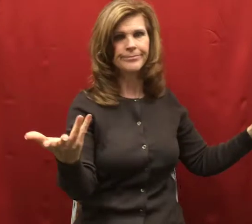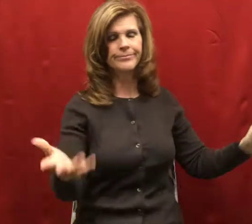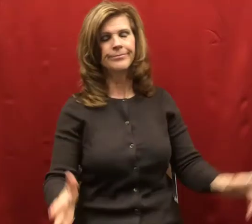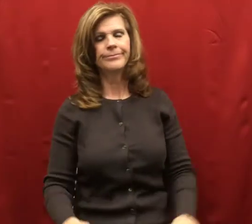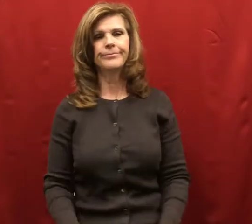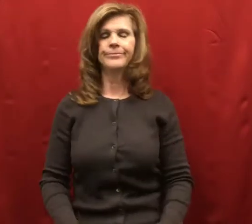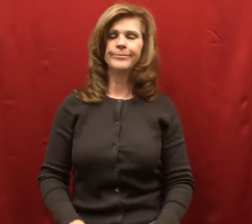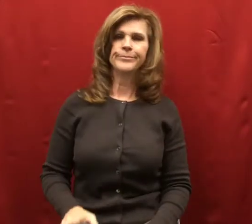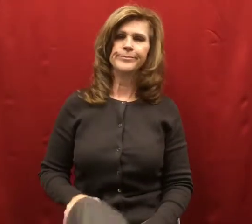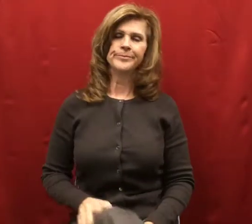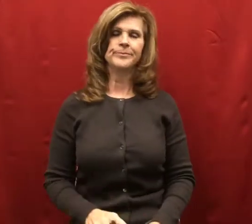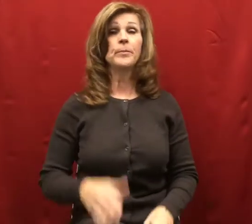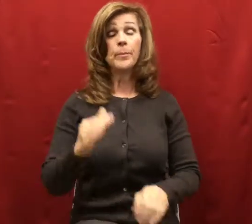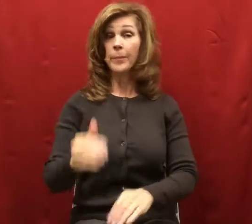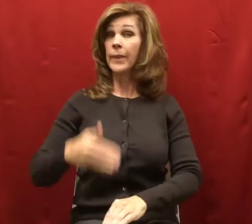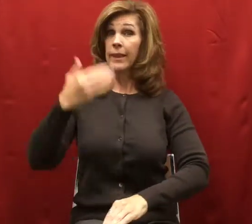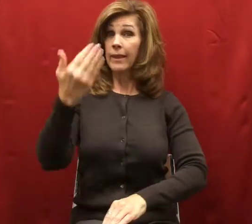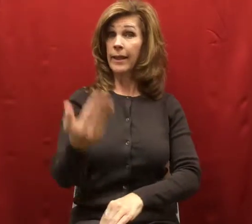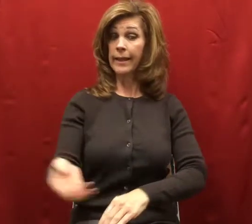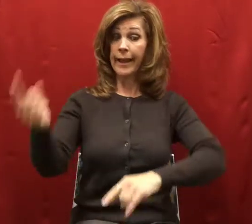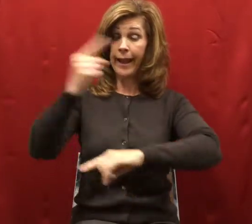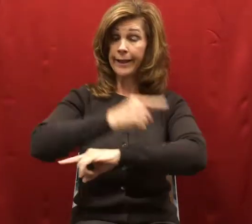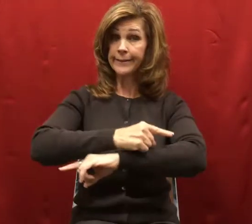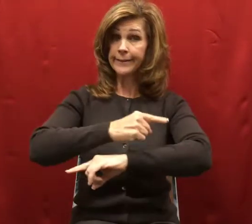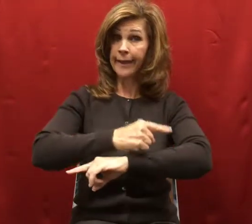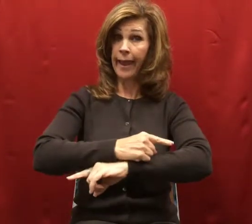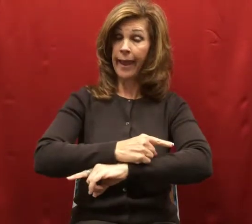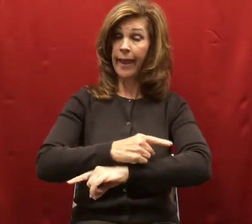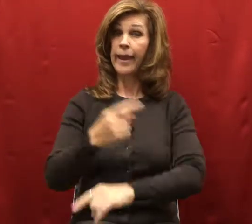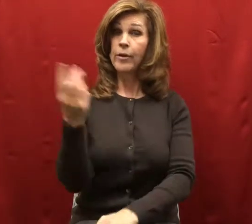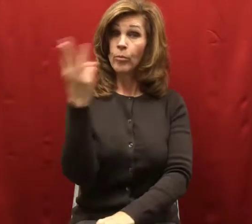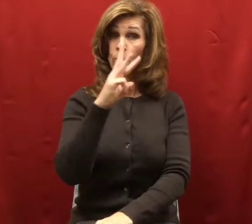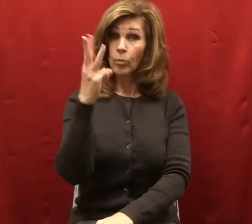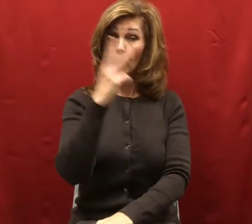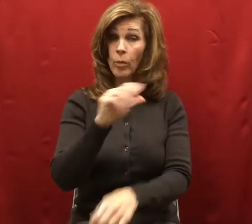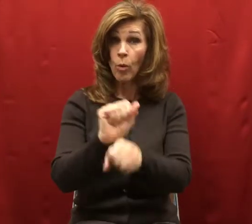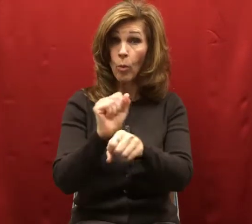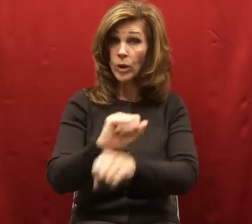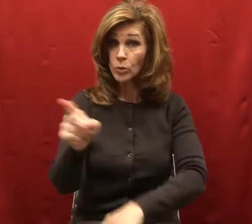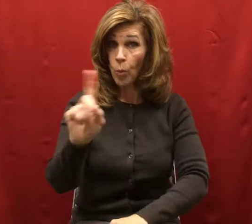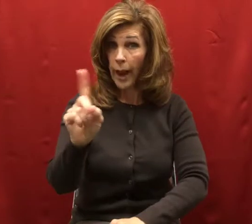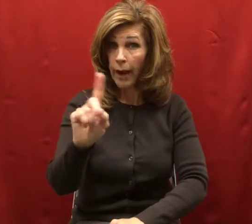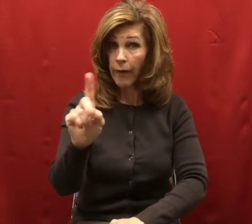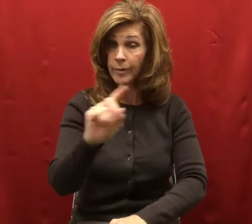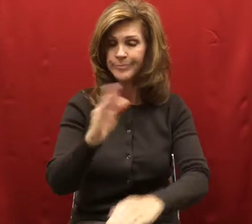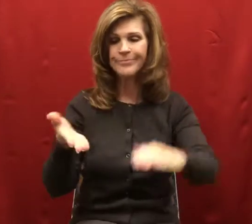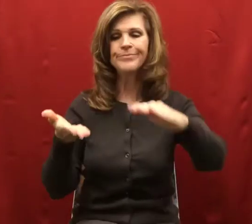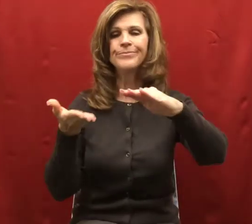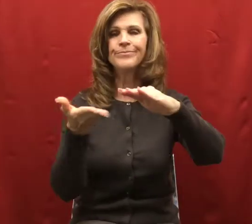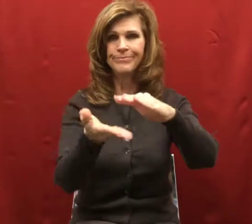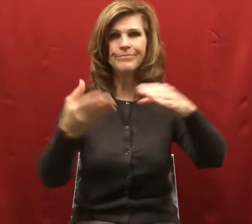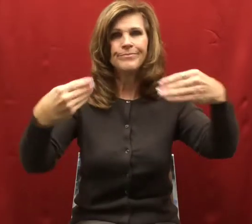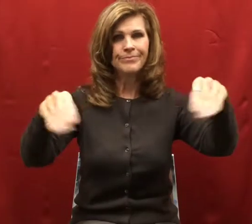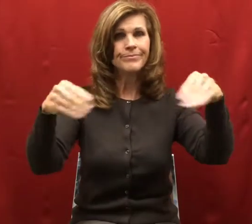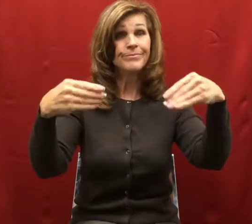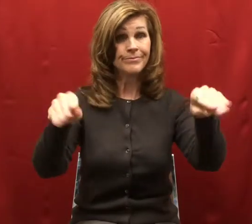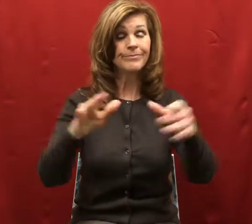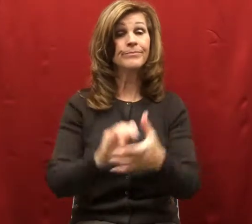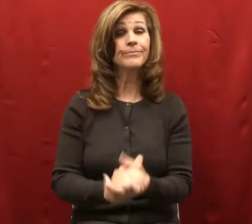The next day, Willy went to work for the baker, who gave him a long